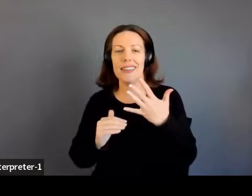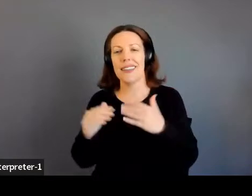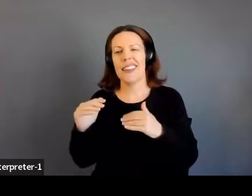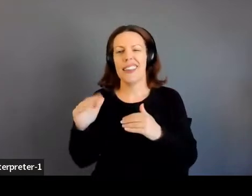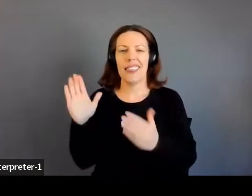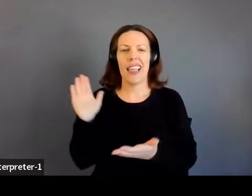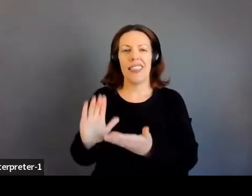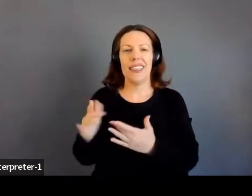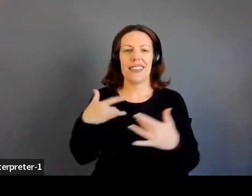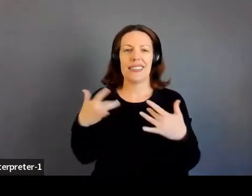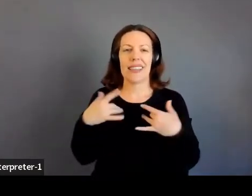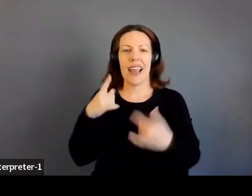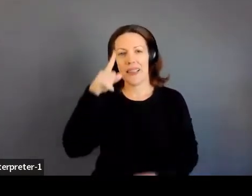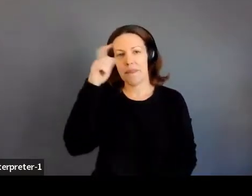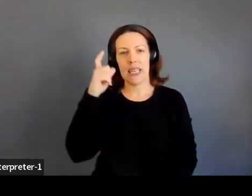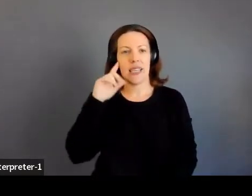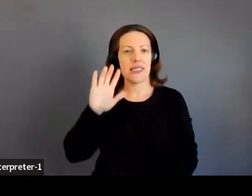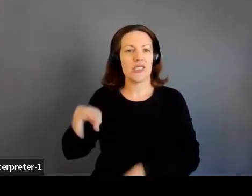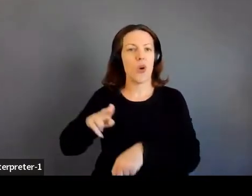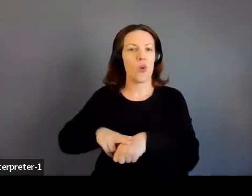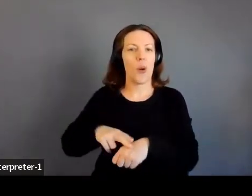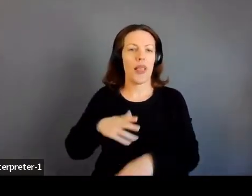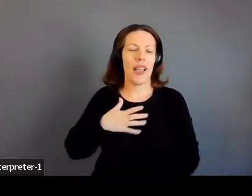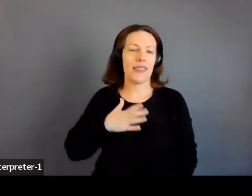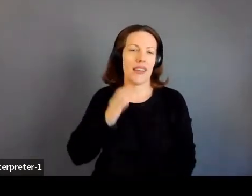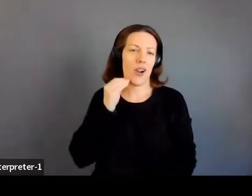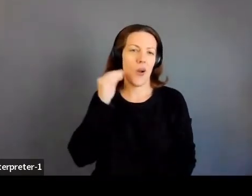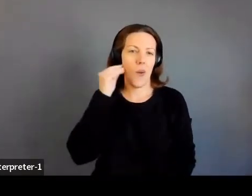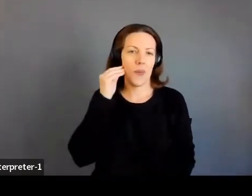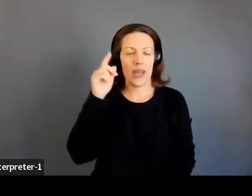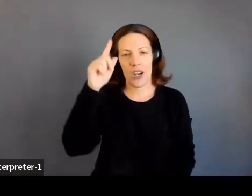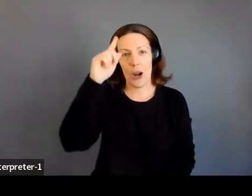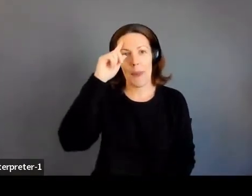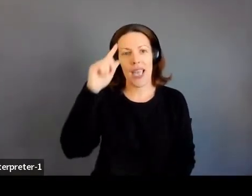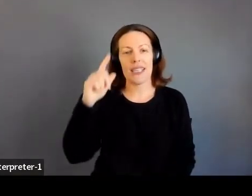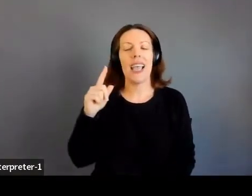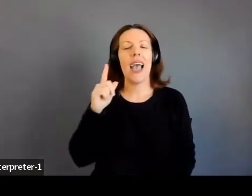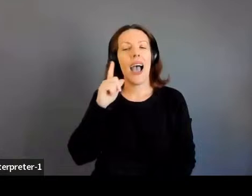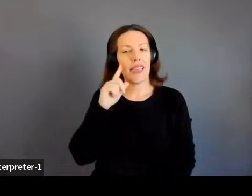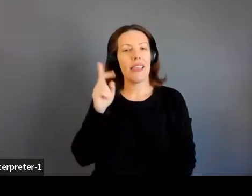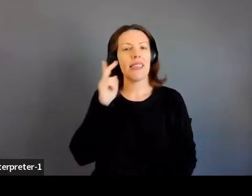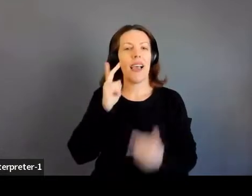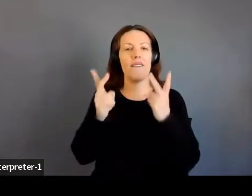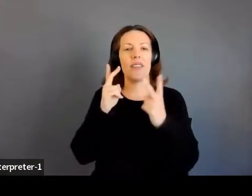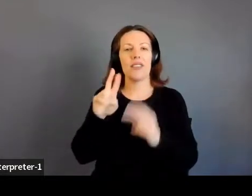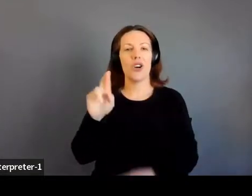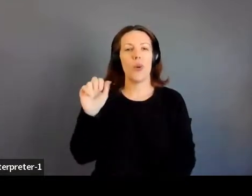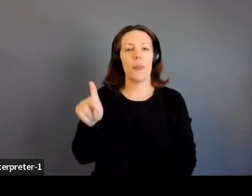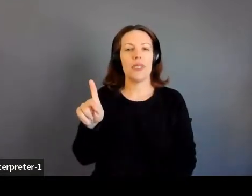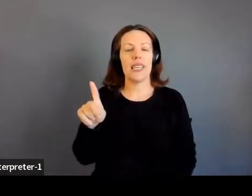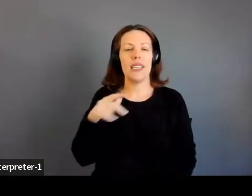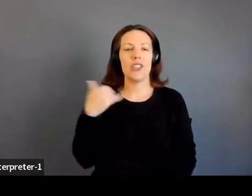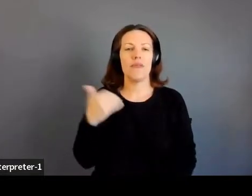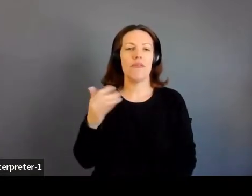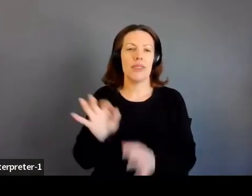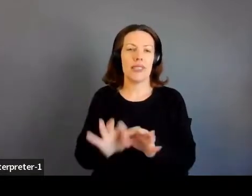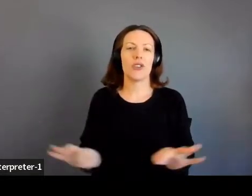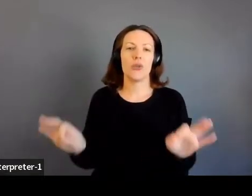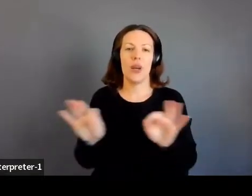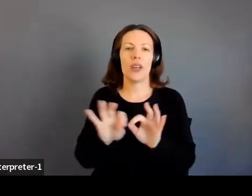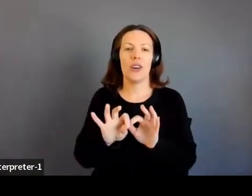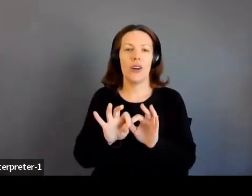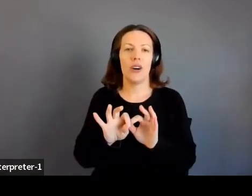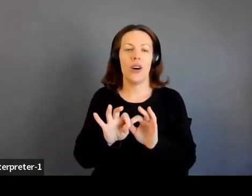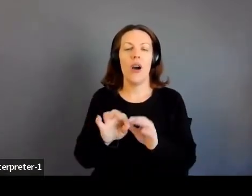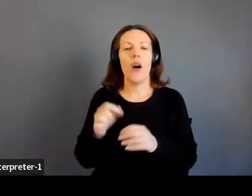of those pursuits for her because it's so normalized in her mind. And I do think that that visible representation plays a really critical role in someone just